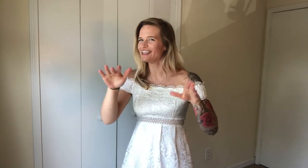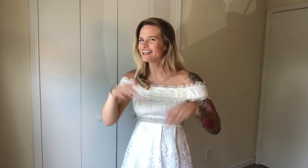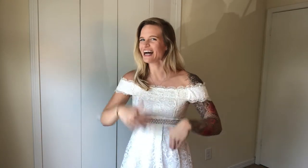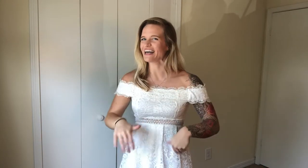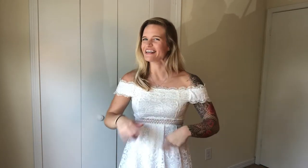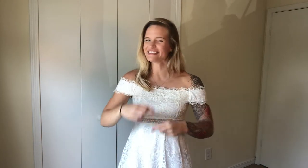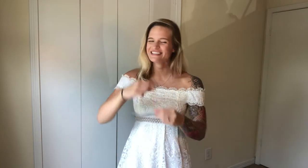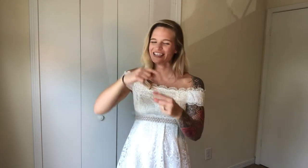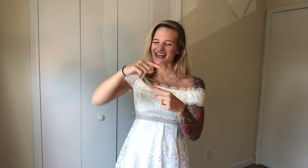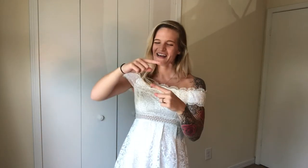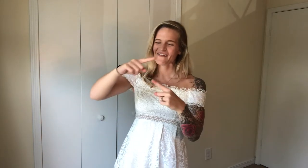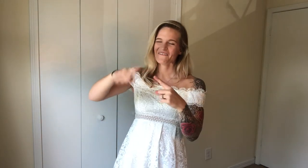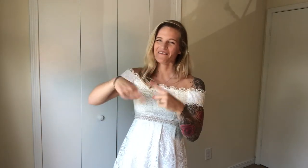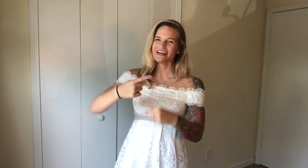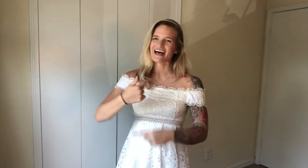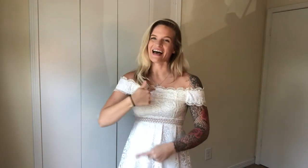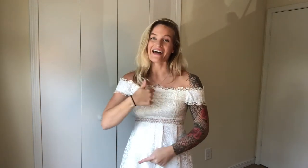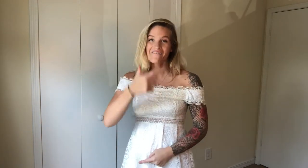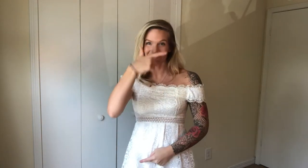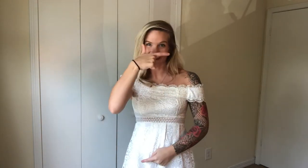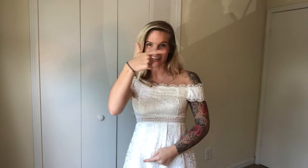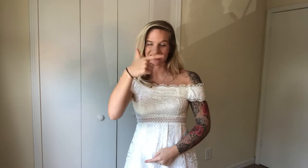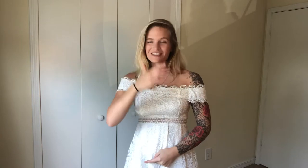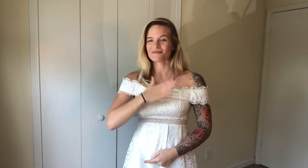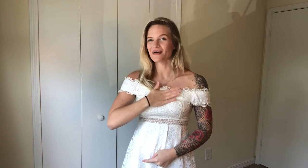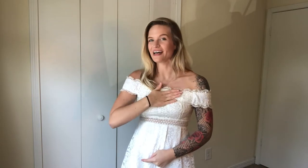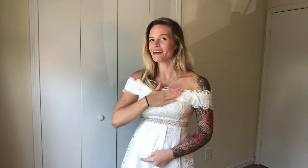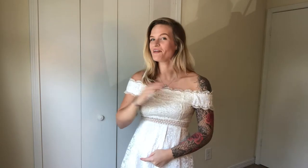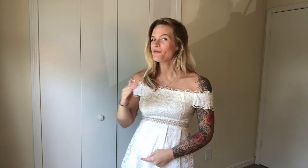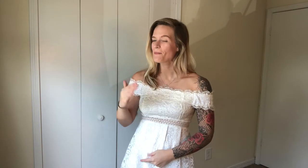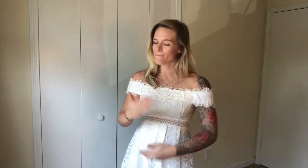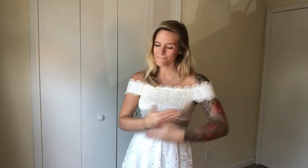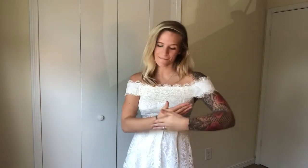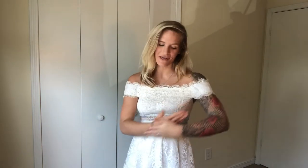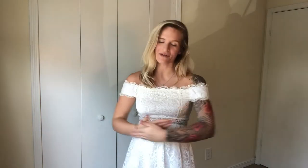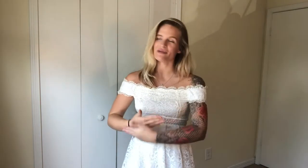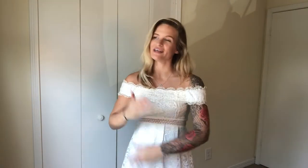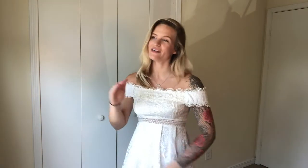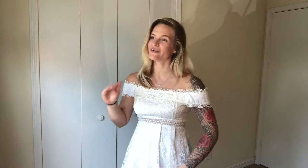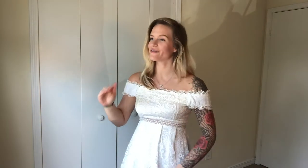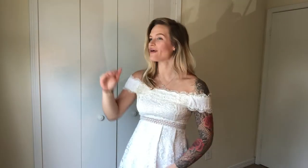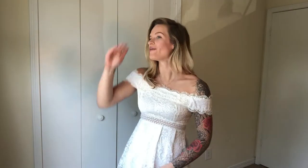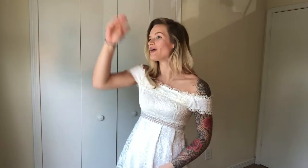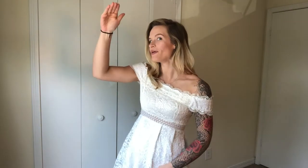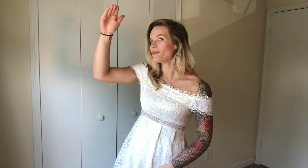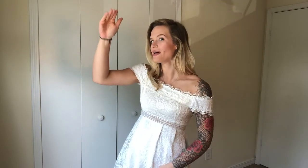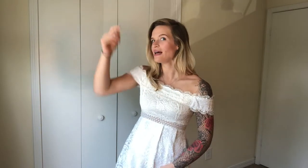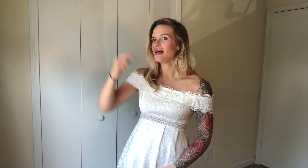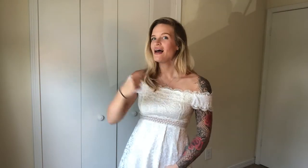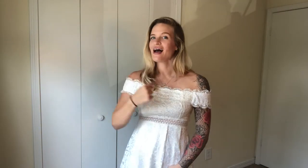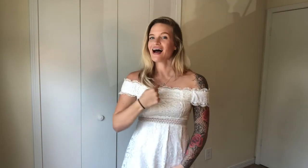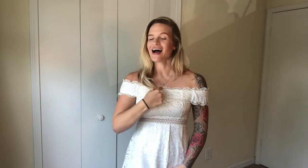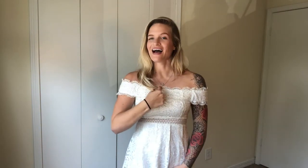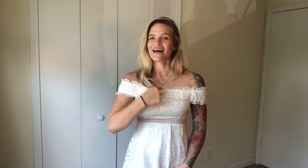you got it. When I watch my baby grow up, I